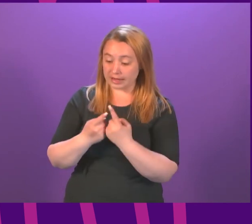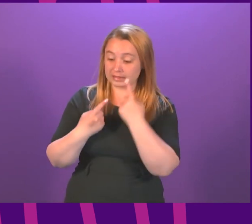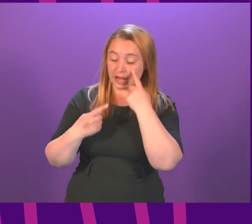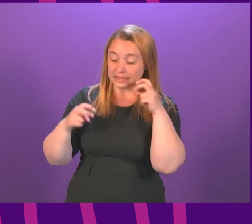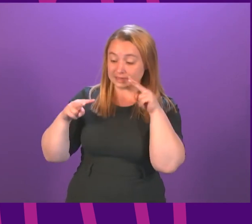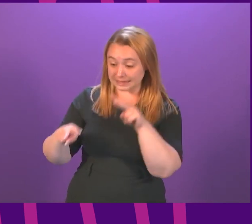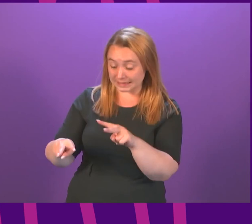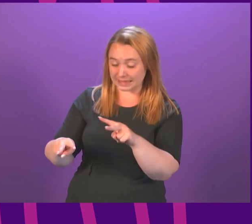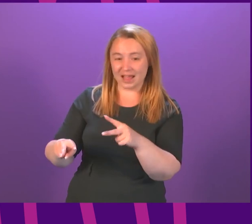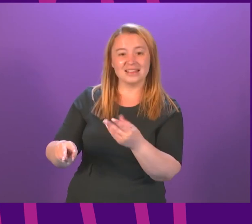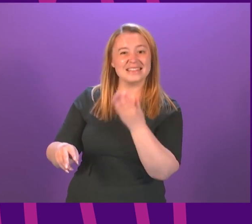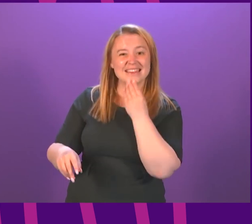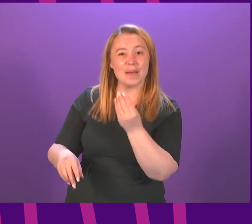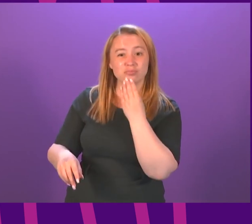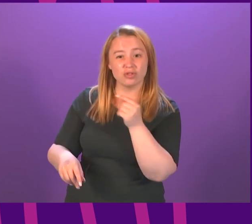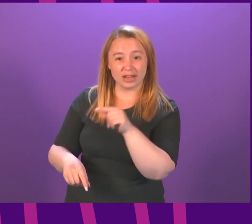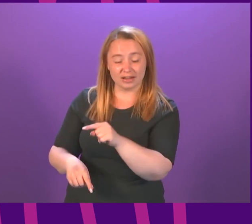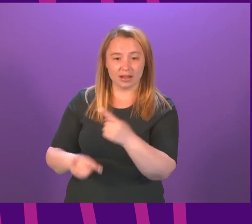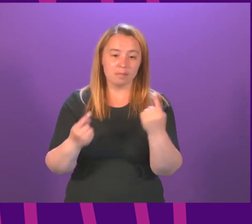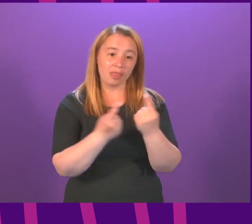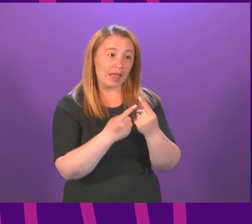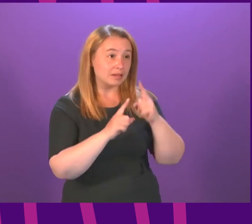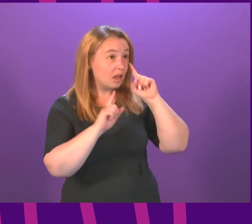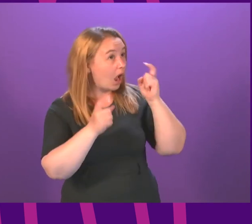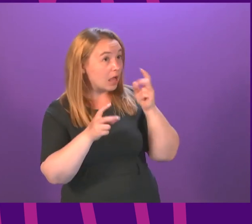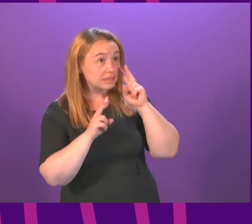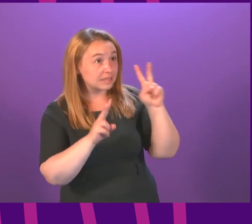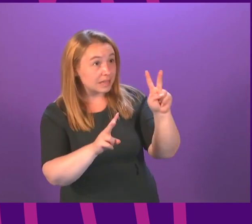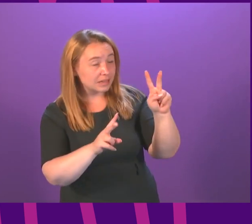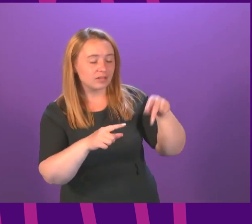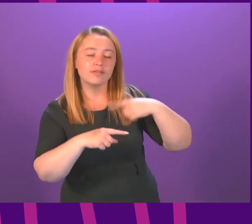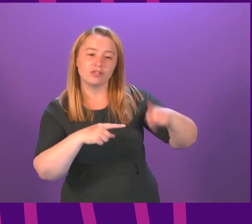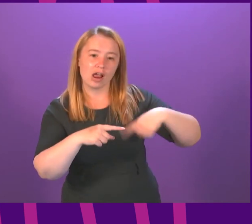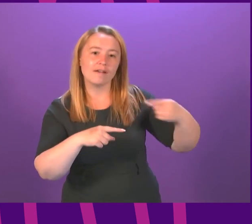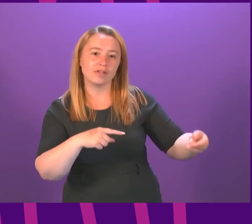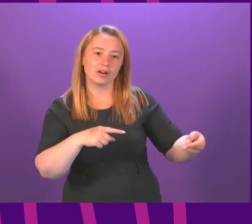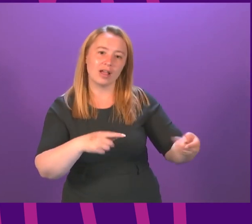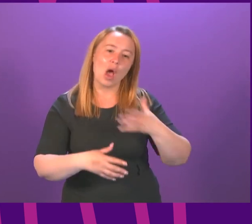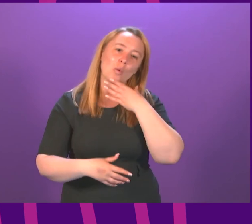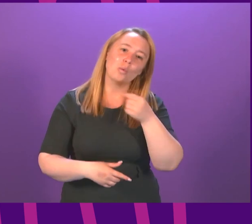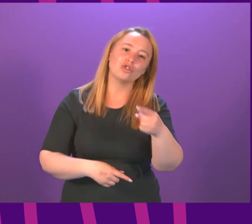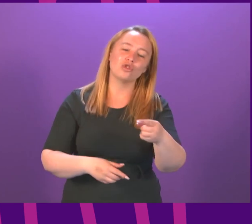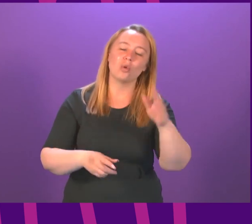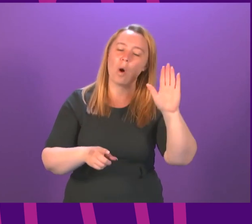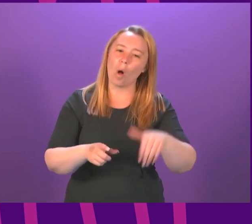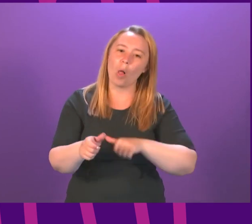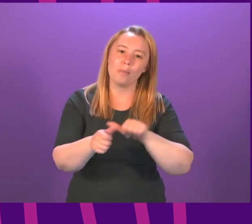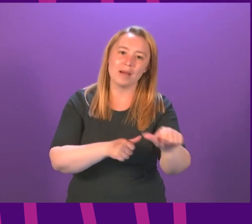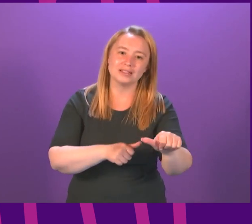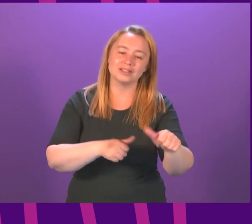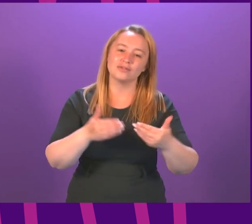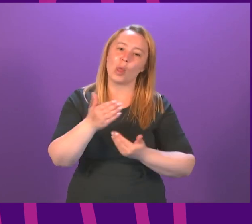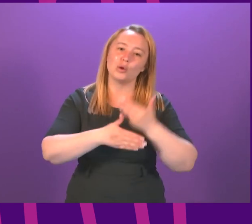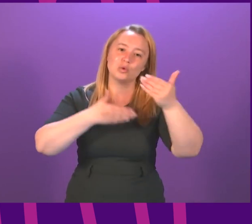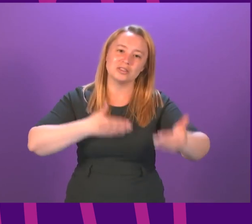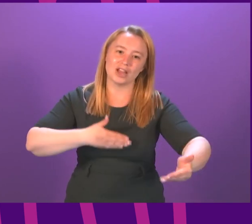temporary and what is unseen is eternal. I wish you all the best for this, your new session.